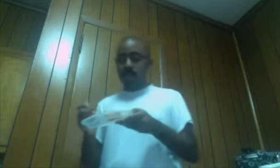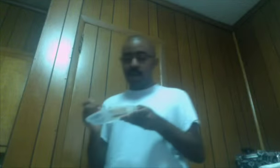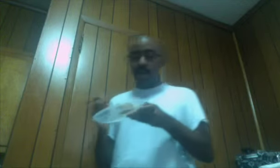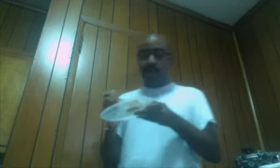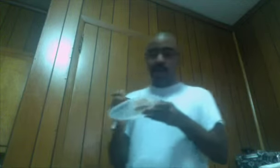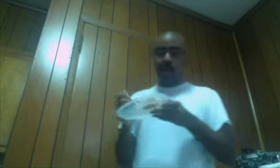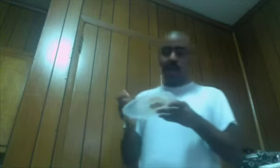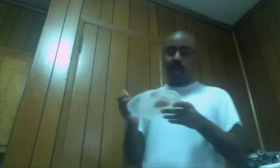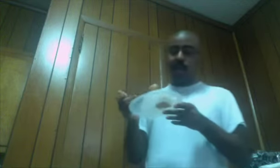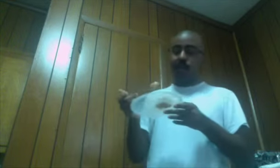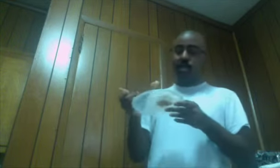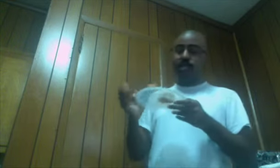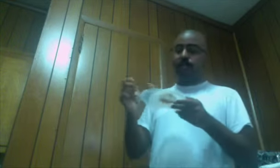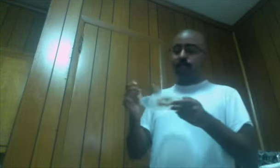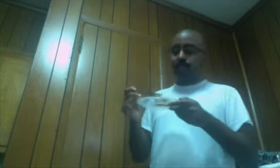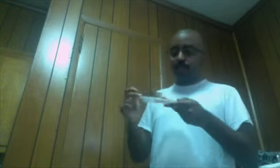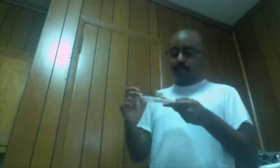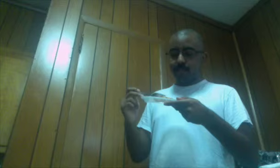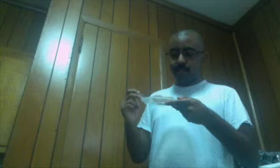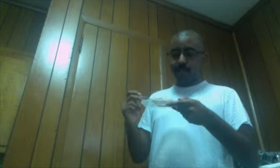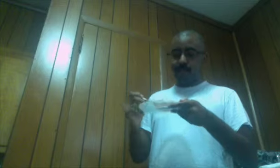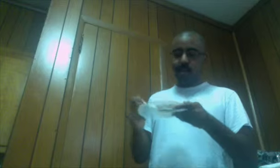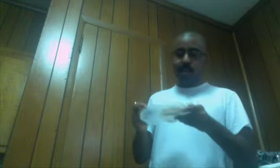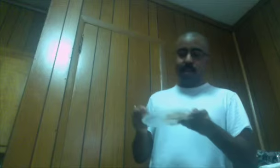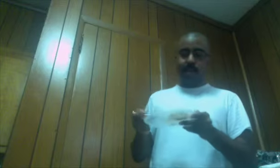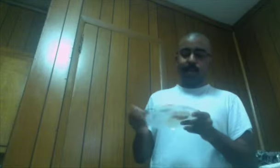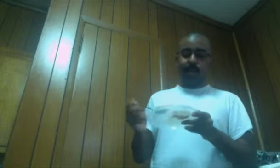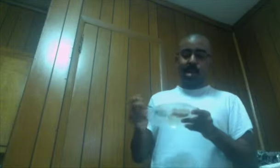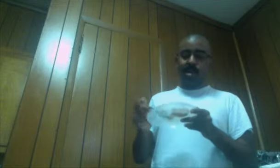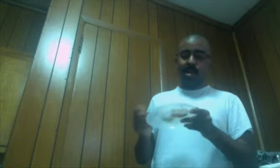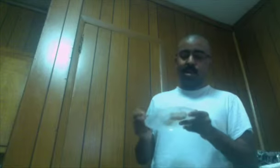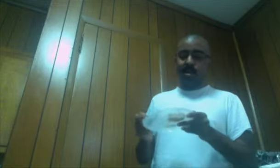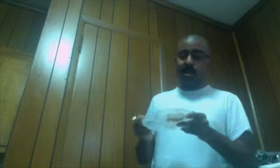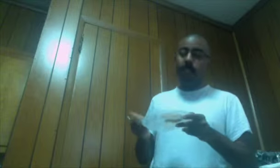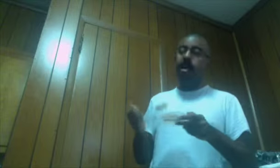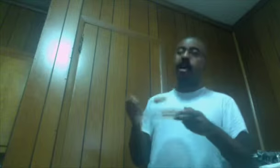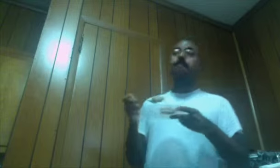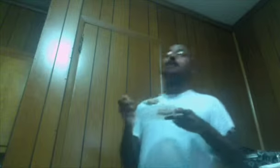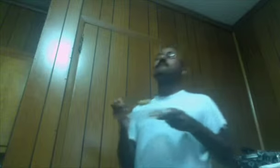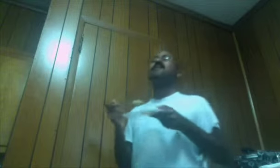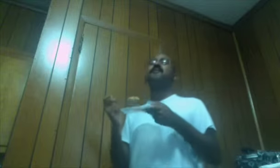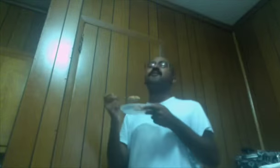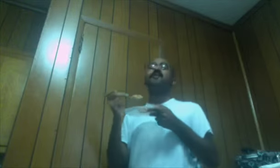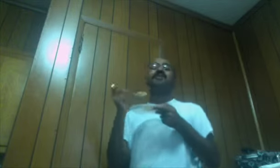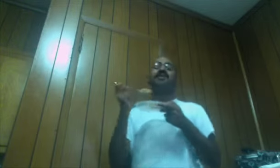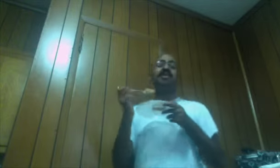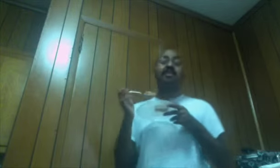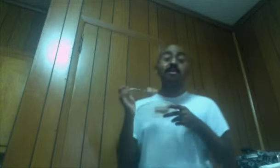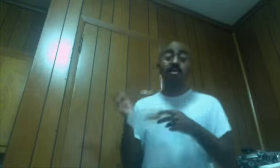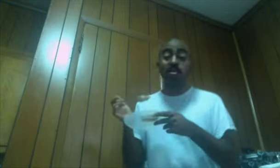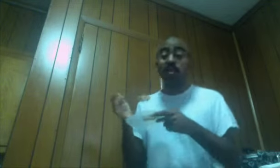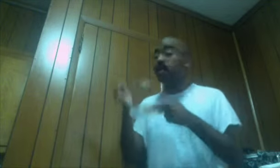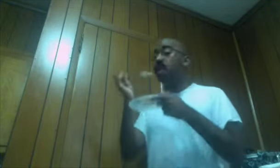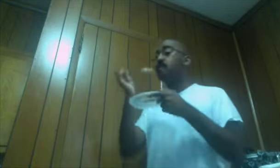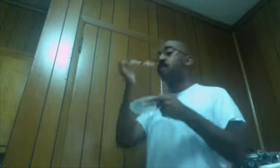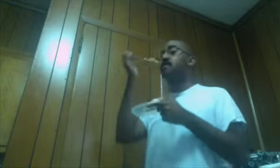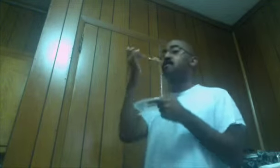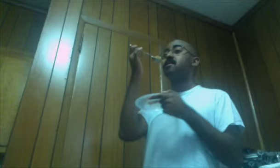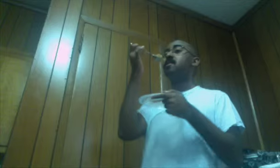And have been waiting for The manga to come back Maybe even for a season 2 Of the anime Which is definitely